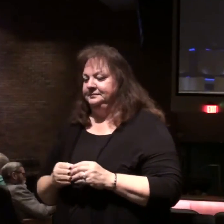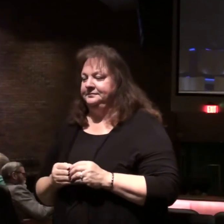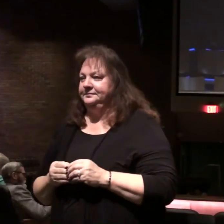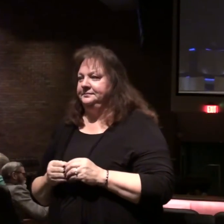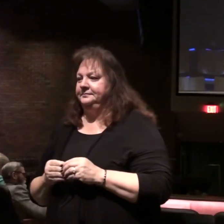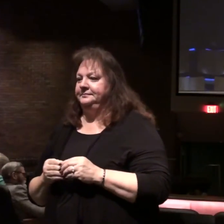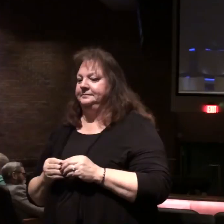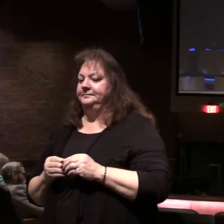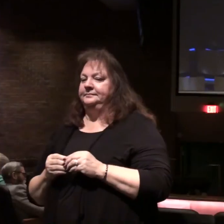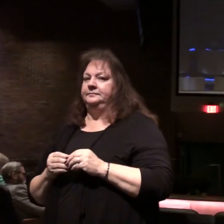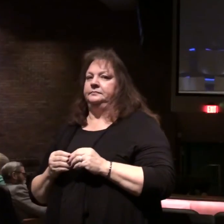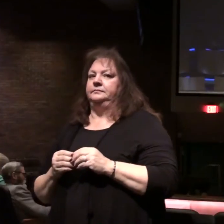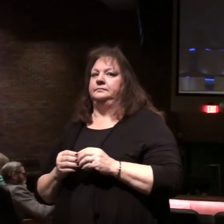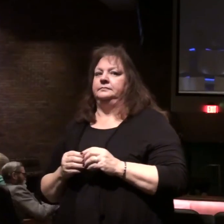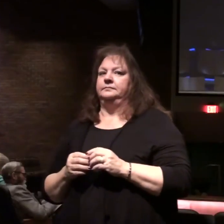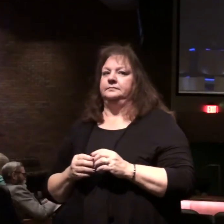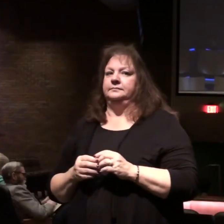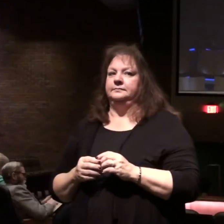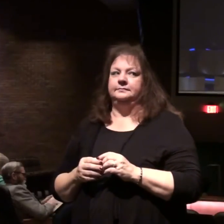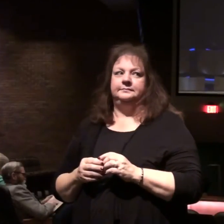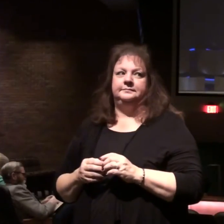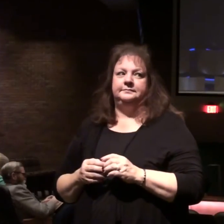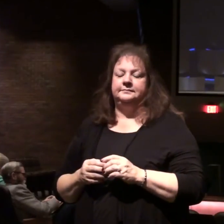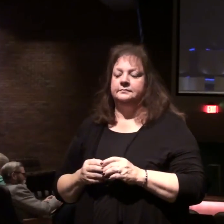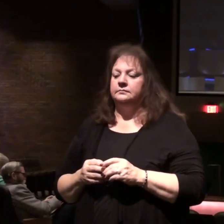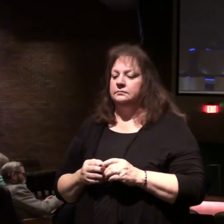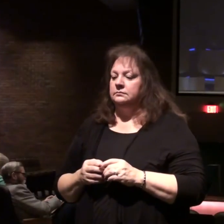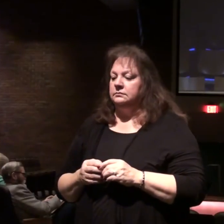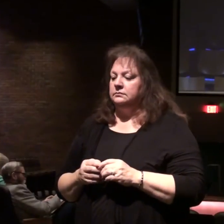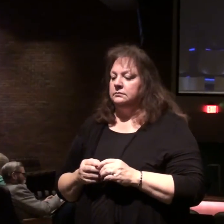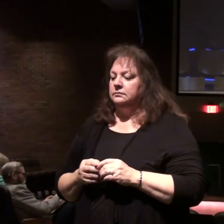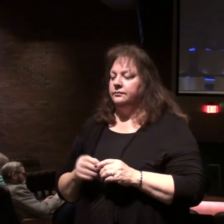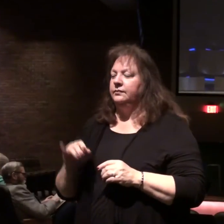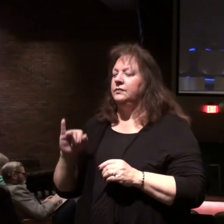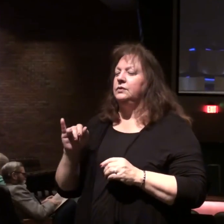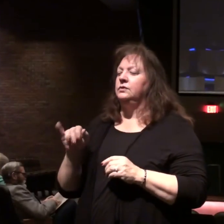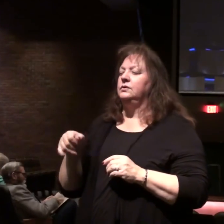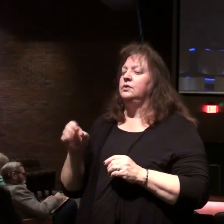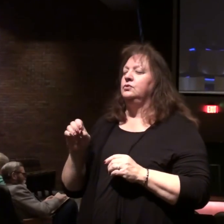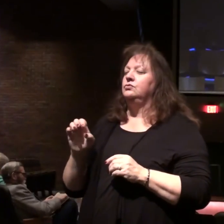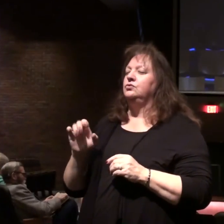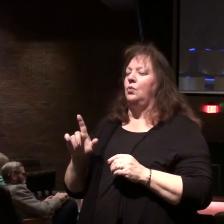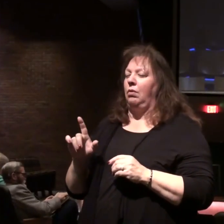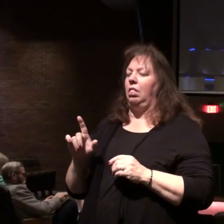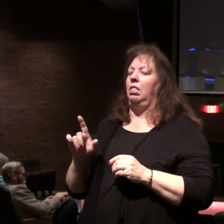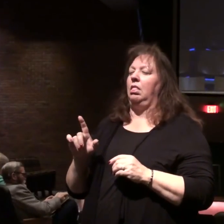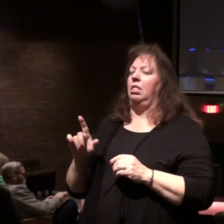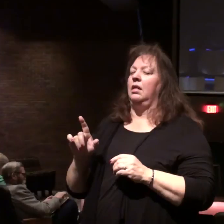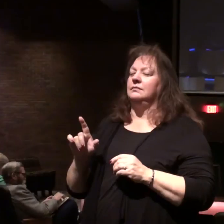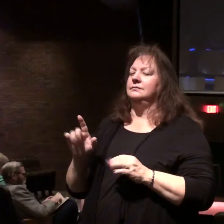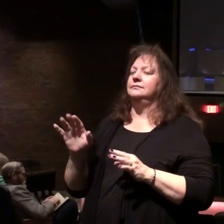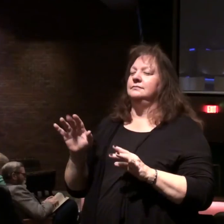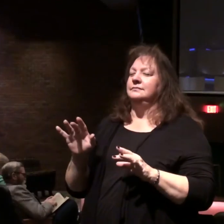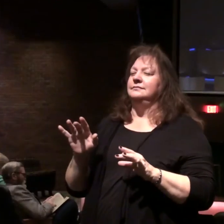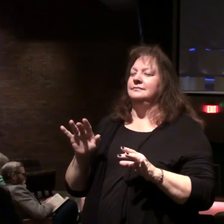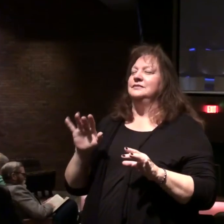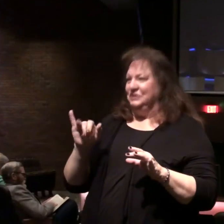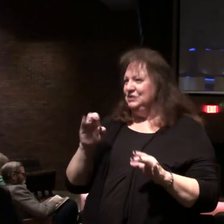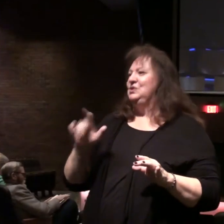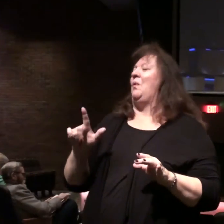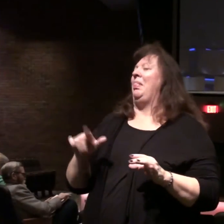always make you stop and think. Joel. Daniel, Isaiah, Joel.